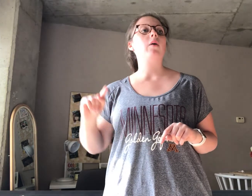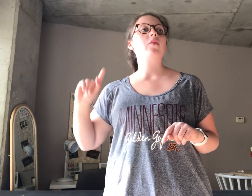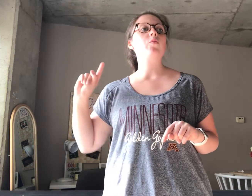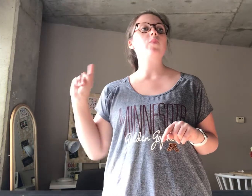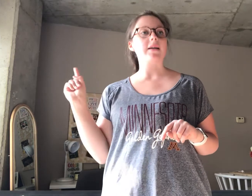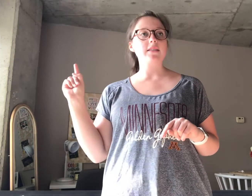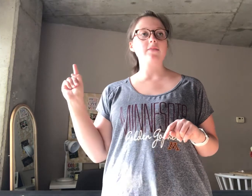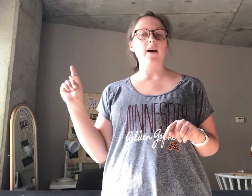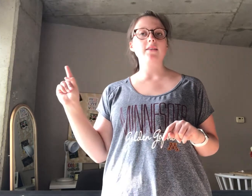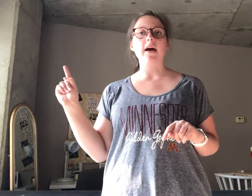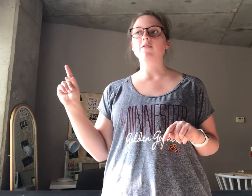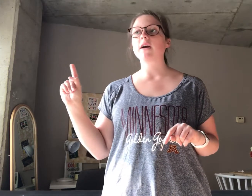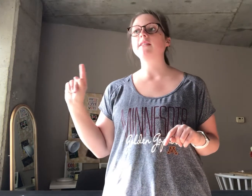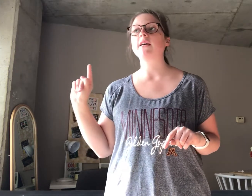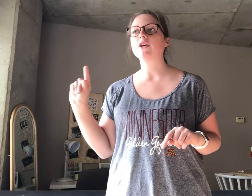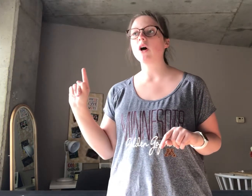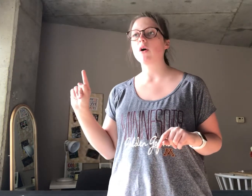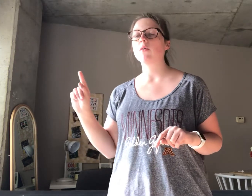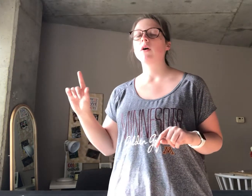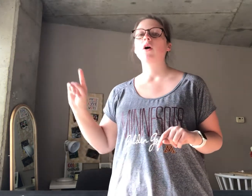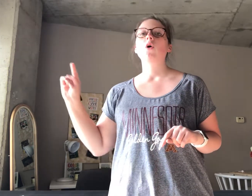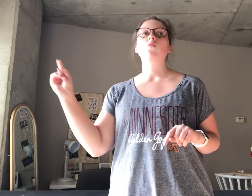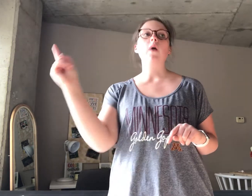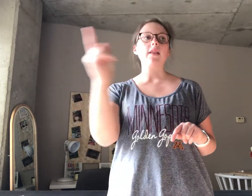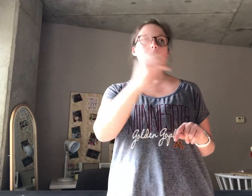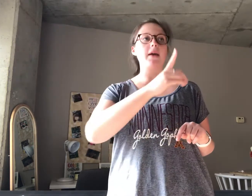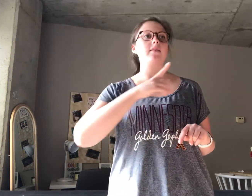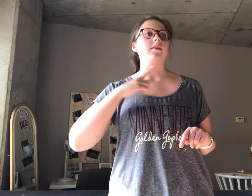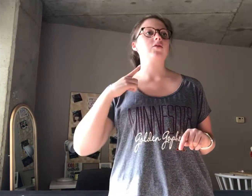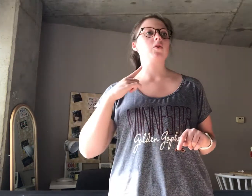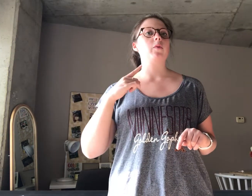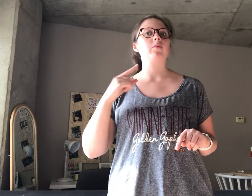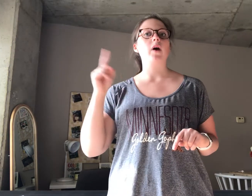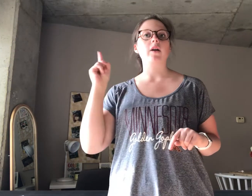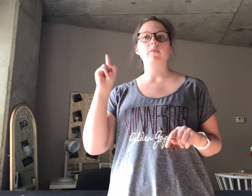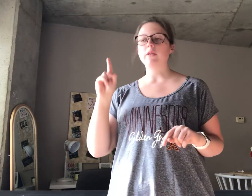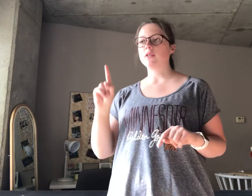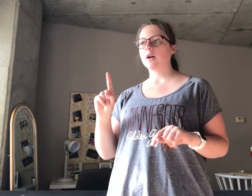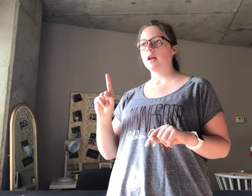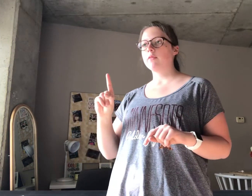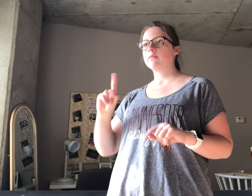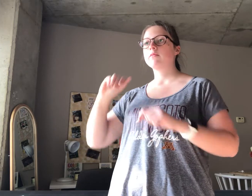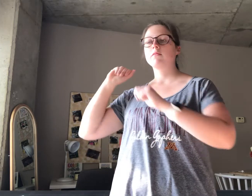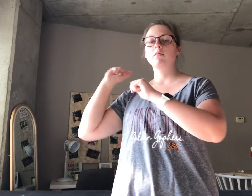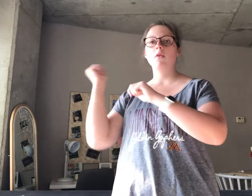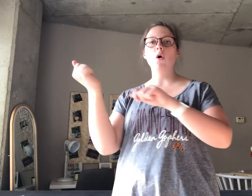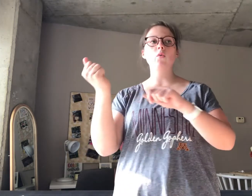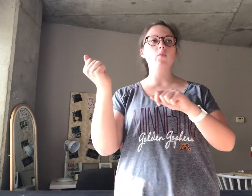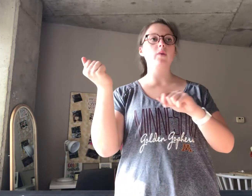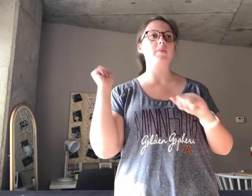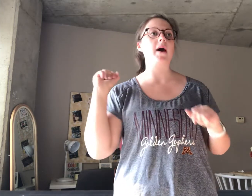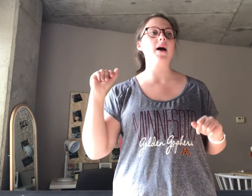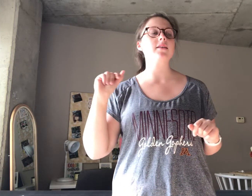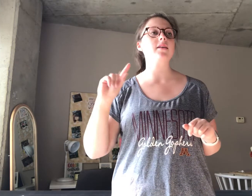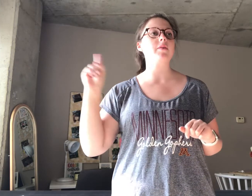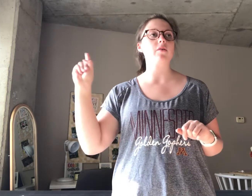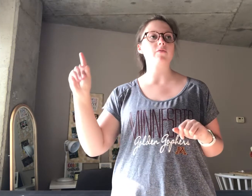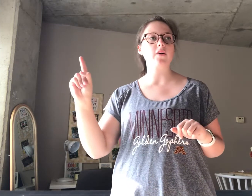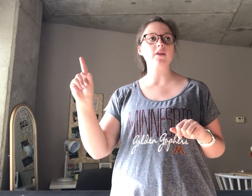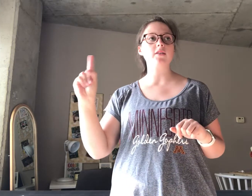the rest of us, after I say go, run the bases. So we run, we start at home where we backed, and then we go to first,